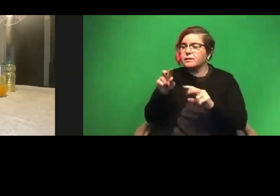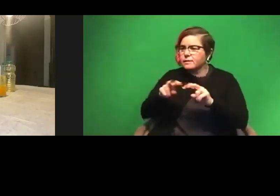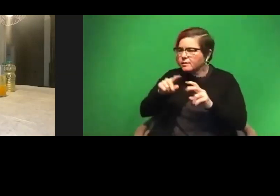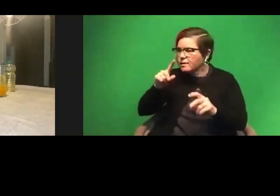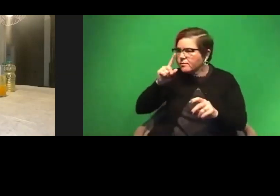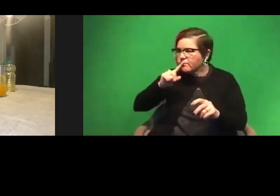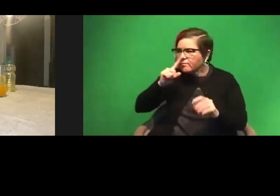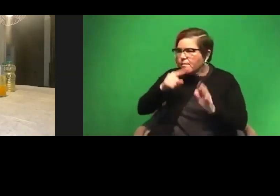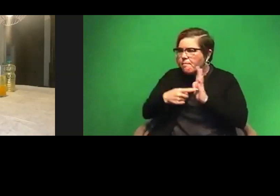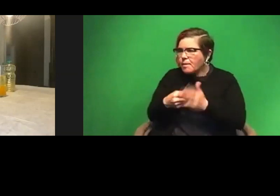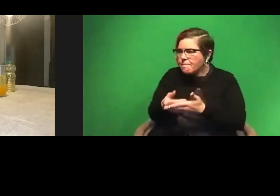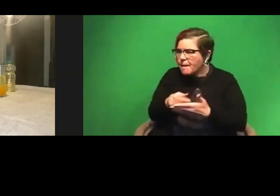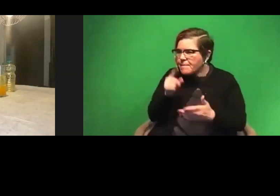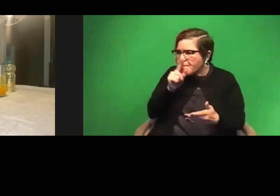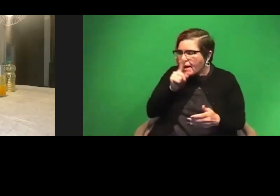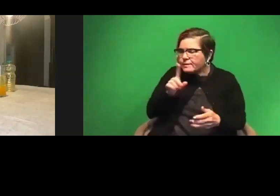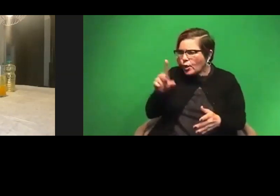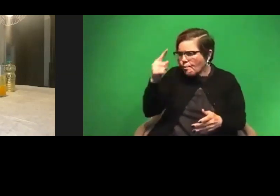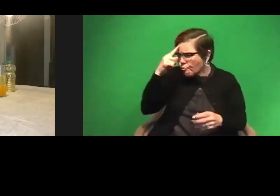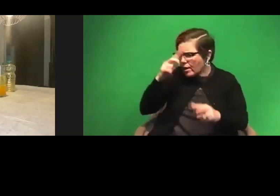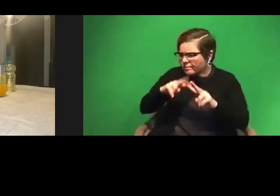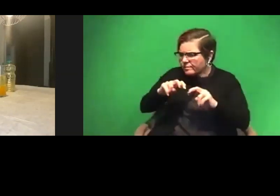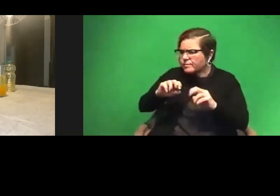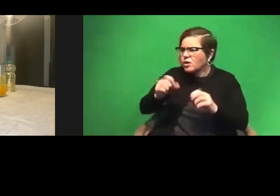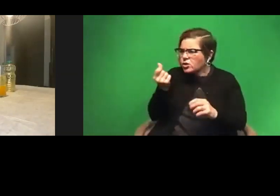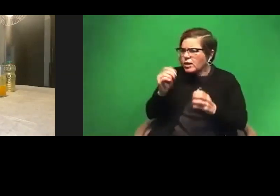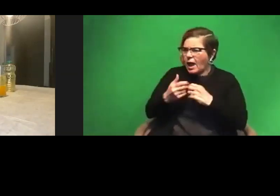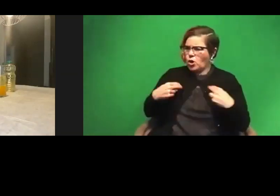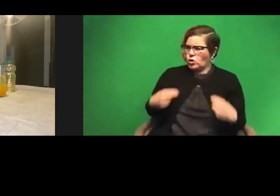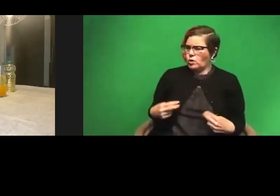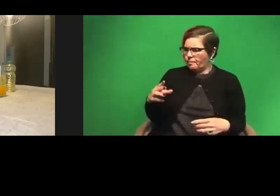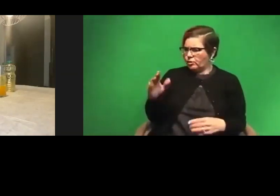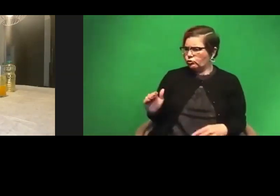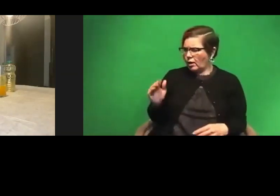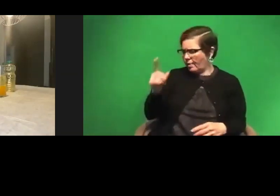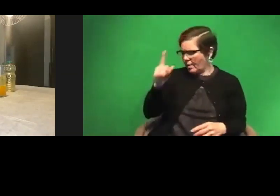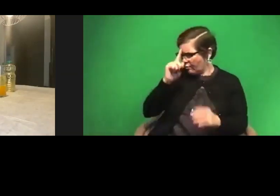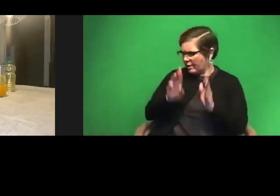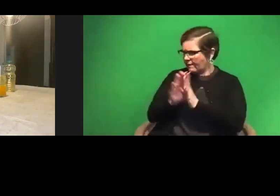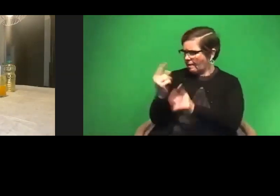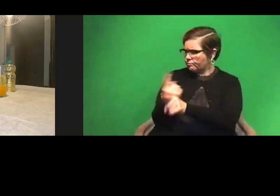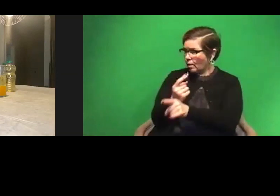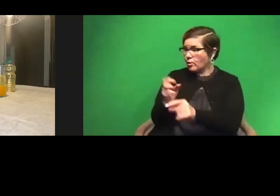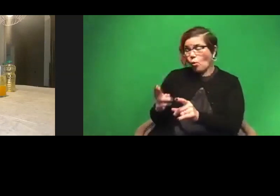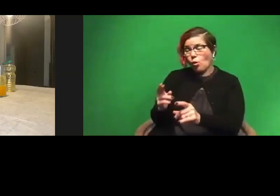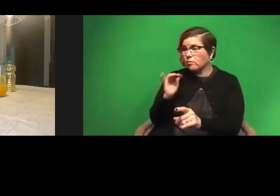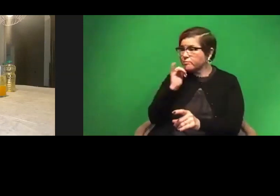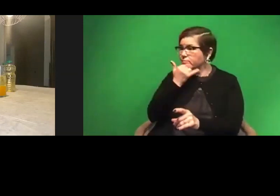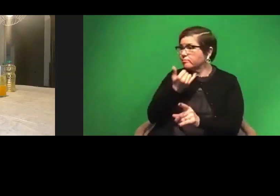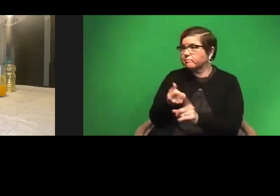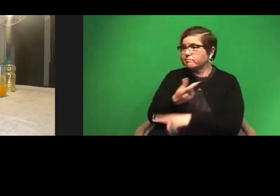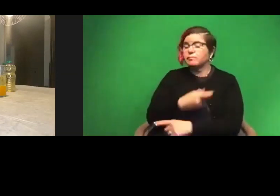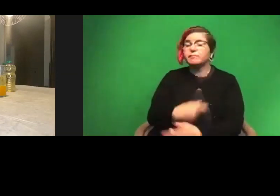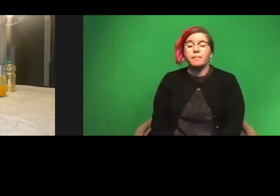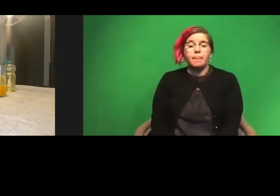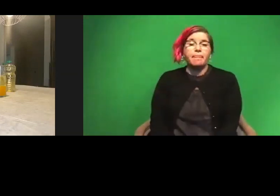baby mice to understand how a child, a human child's brain develops properly or abnormally. So, you